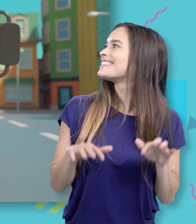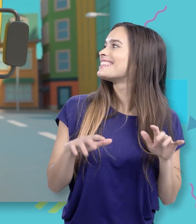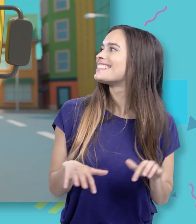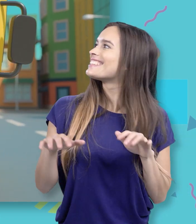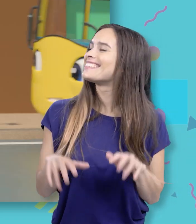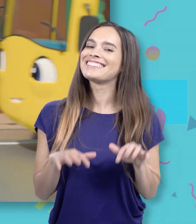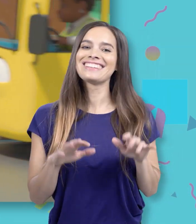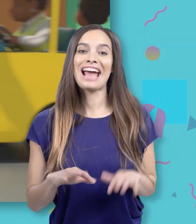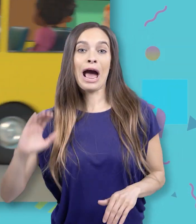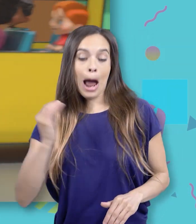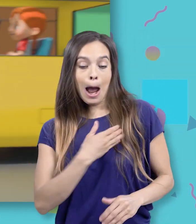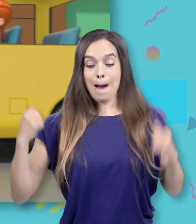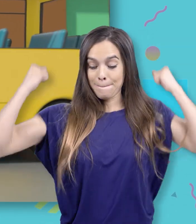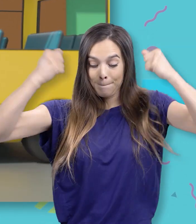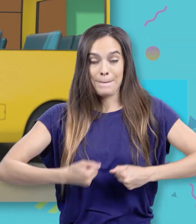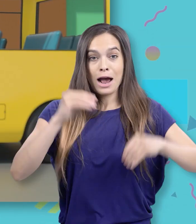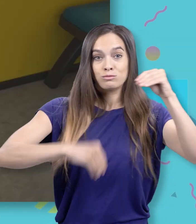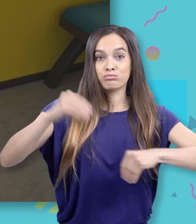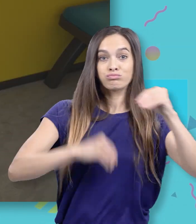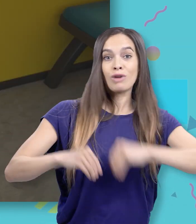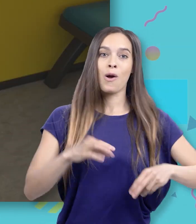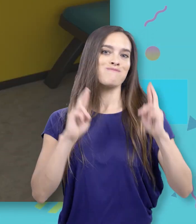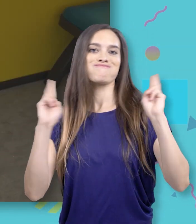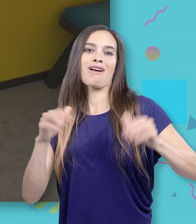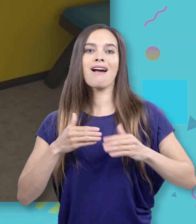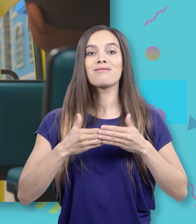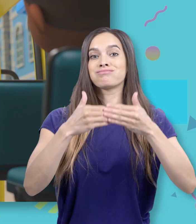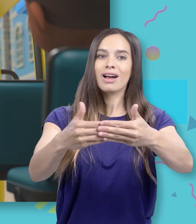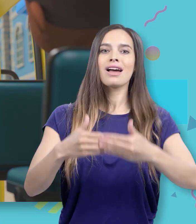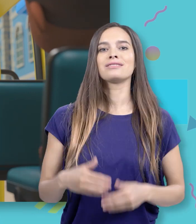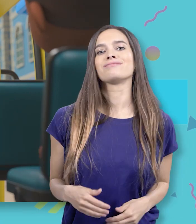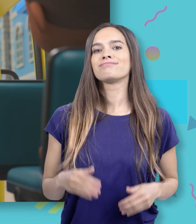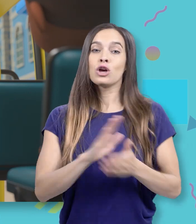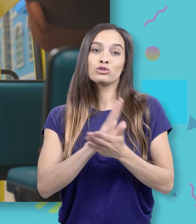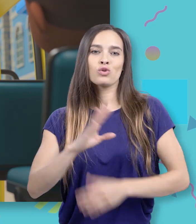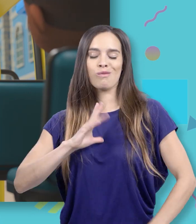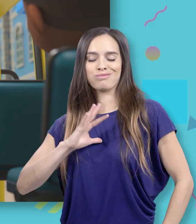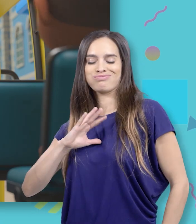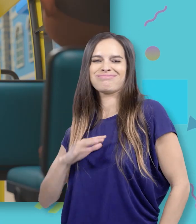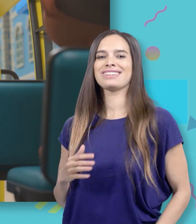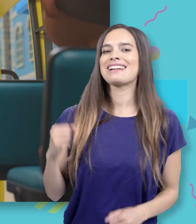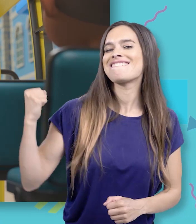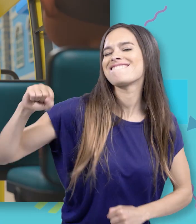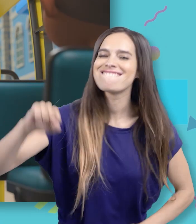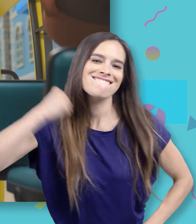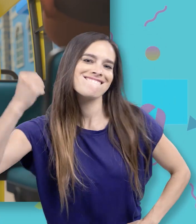Our bags, our pets We're on our way To school, it's cool Oh yay, oh yay Let's jump